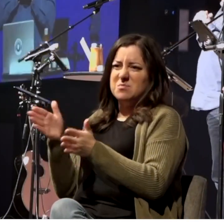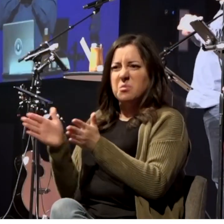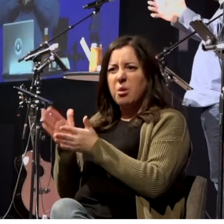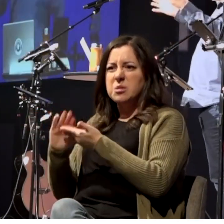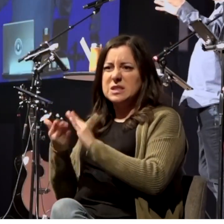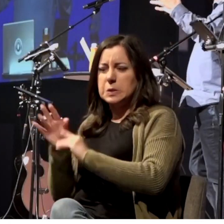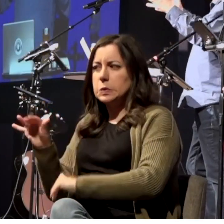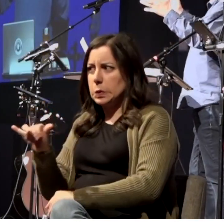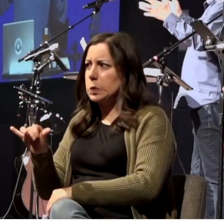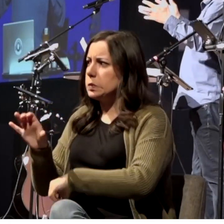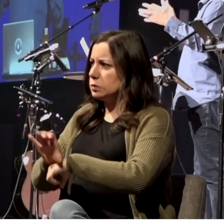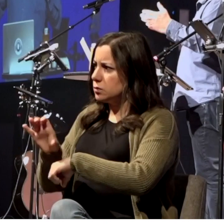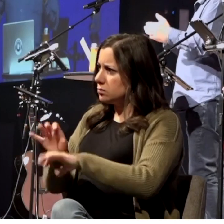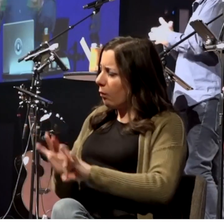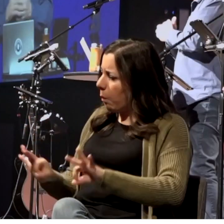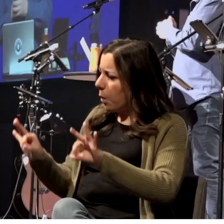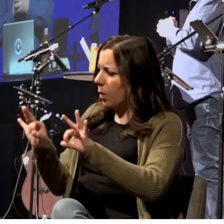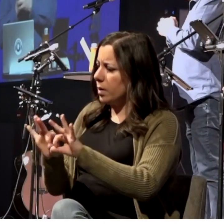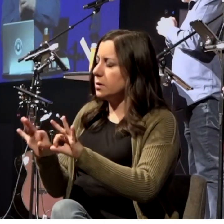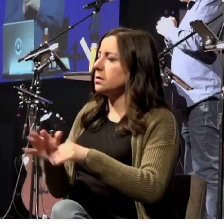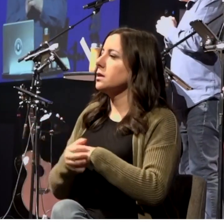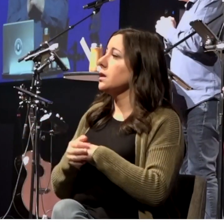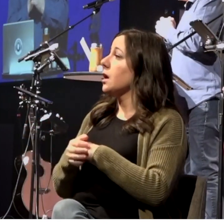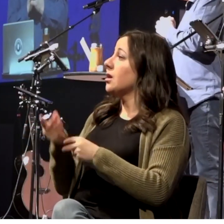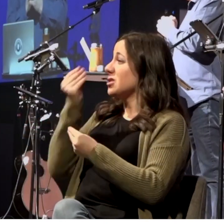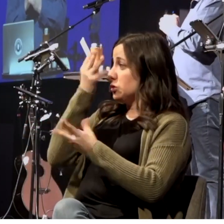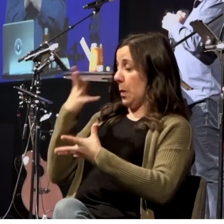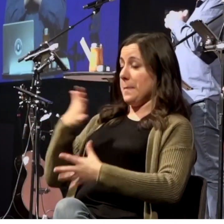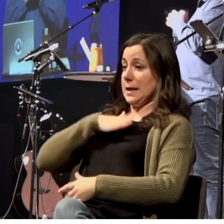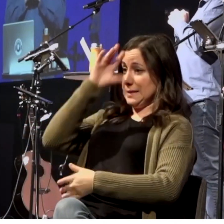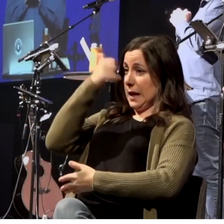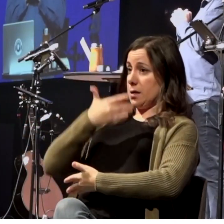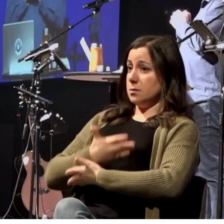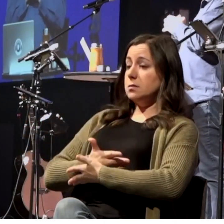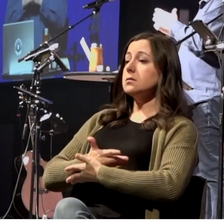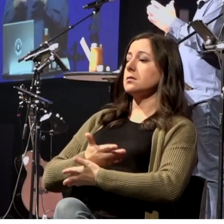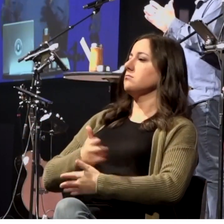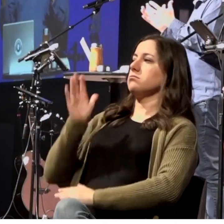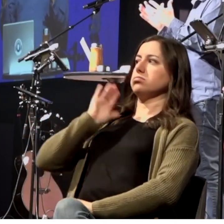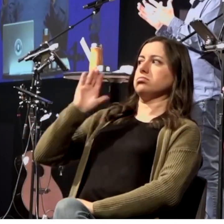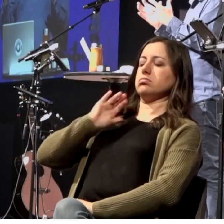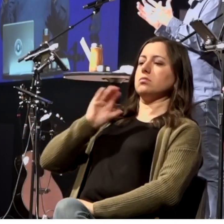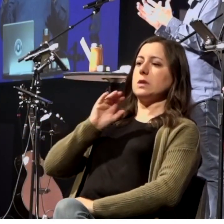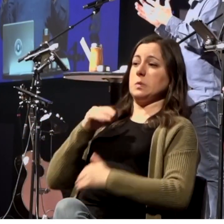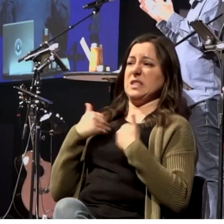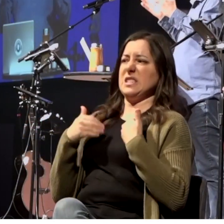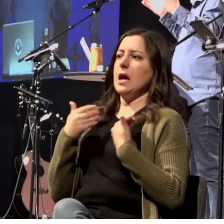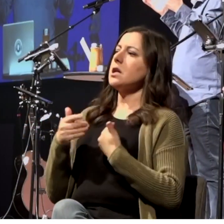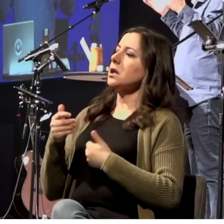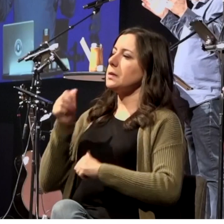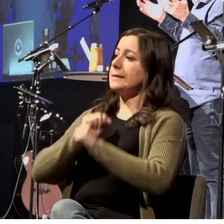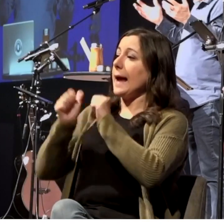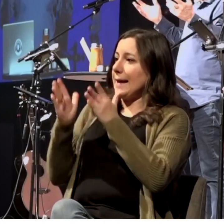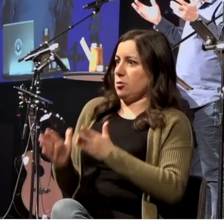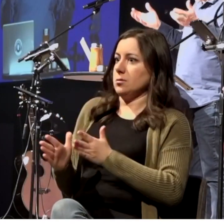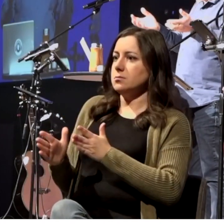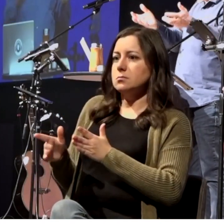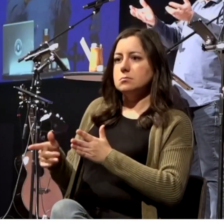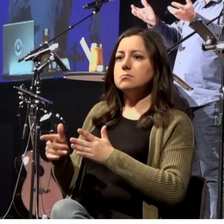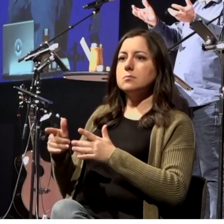As many of you know, my son was an actor in Hollywood from a very young age. He just, you know, for whatever reason, God opened these